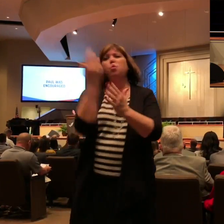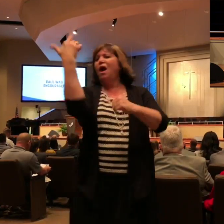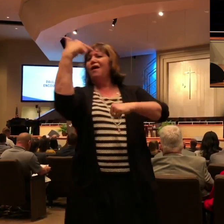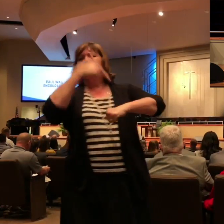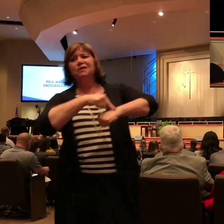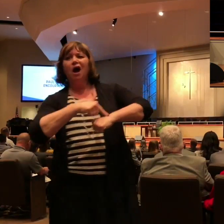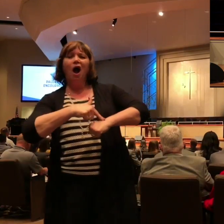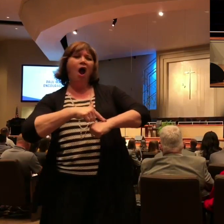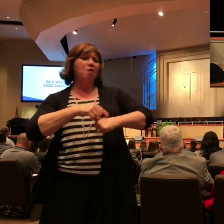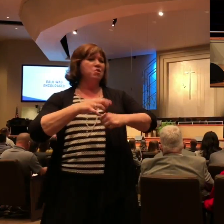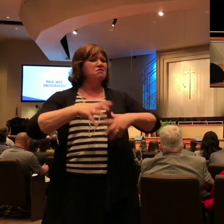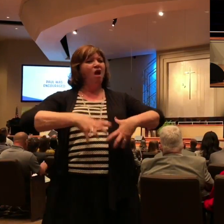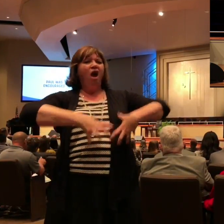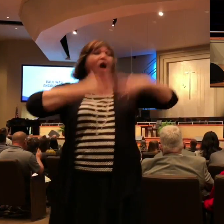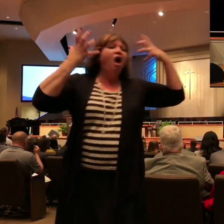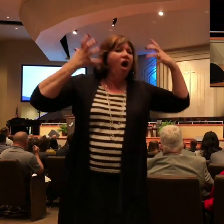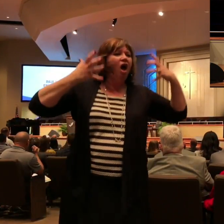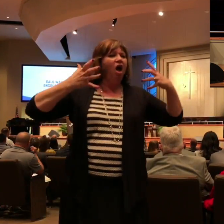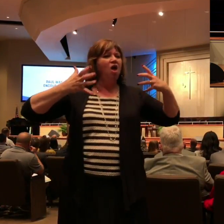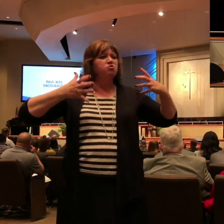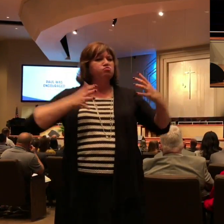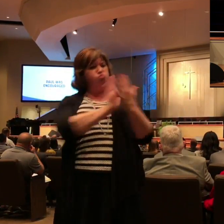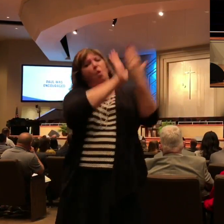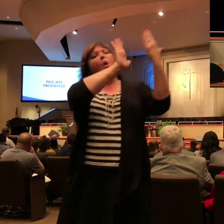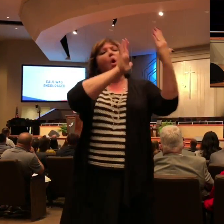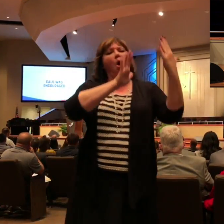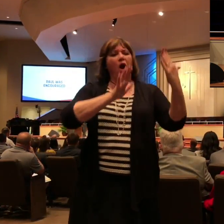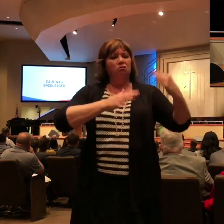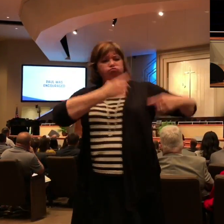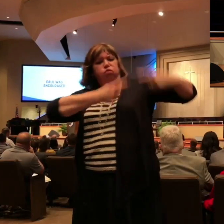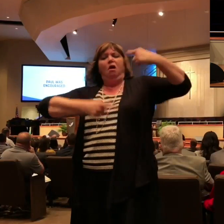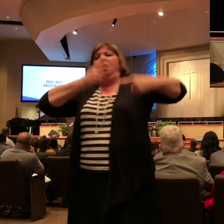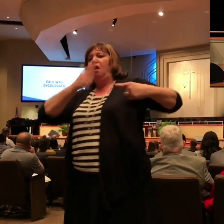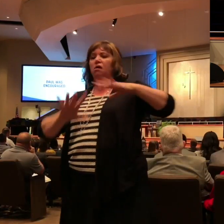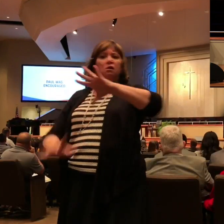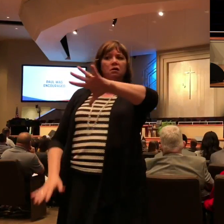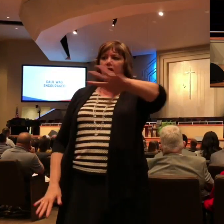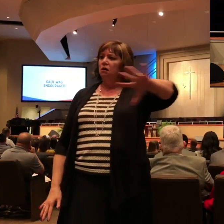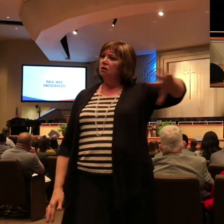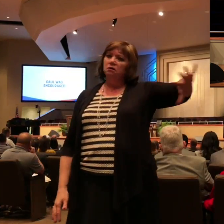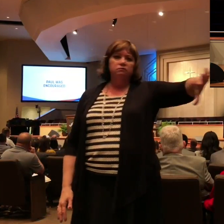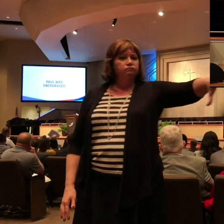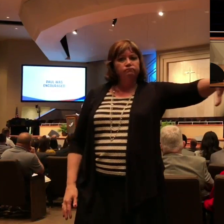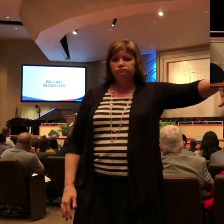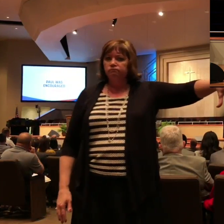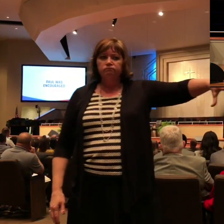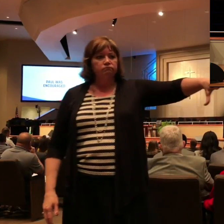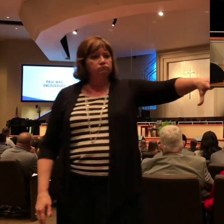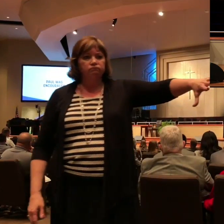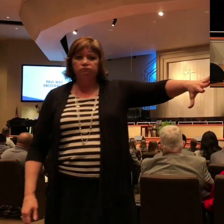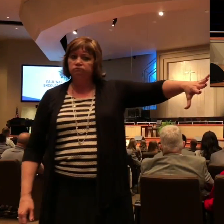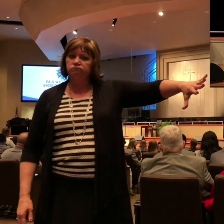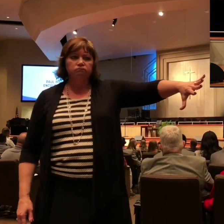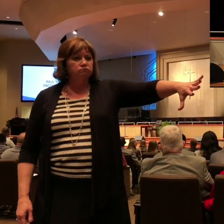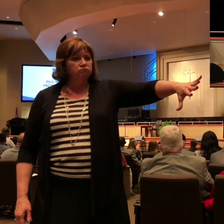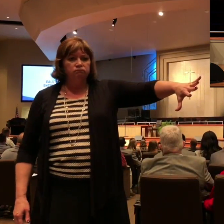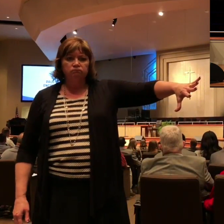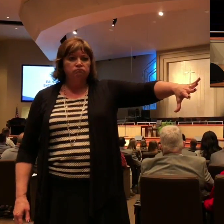to be at odds with this person and envious of this person and stirring strife over here and picking sides and this and that. And I'm not talking about not being worried about